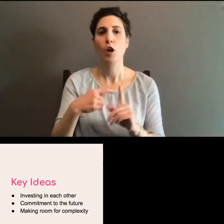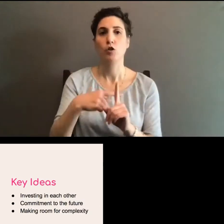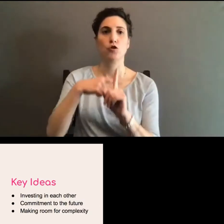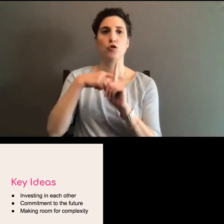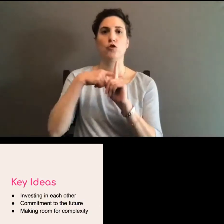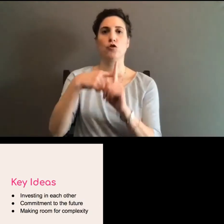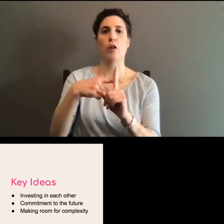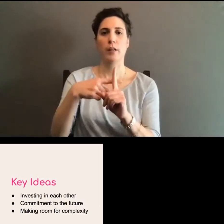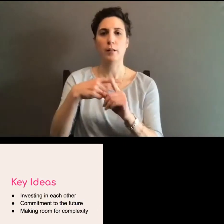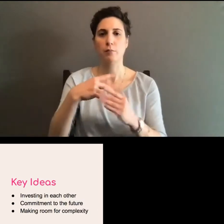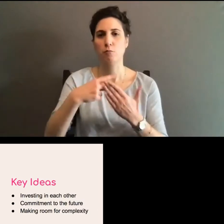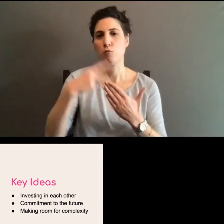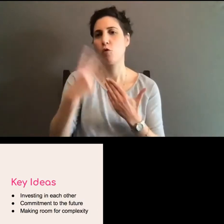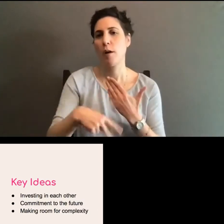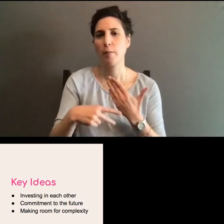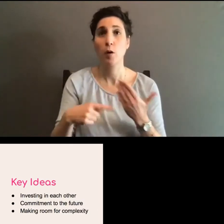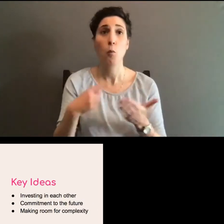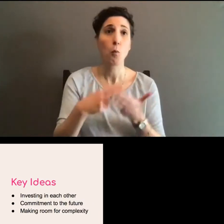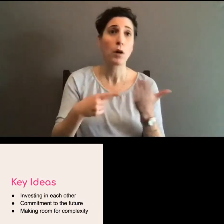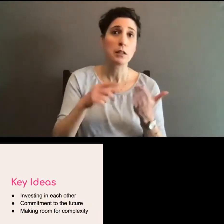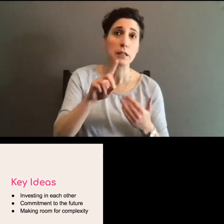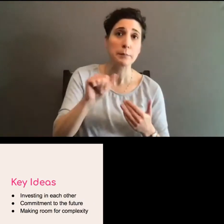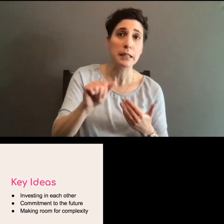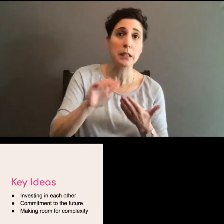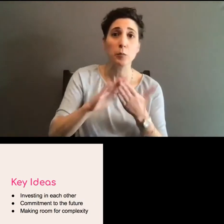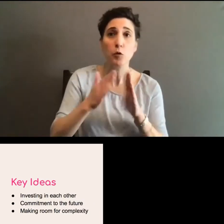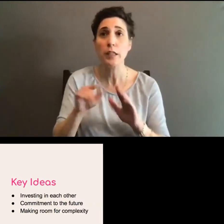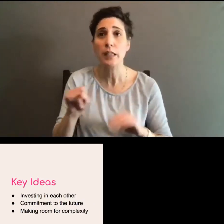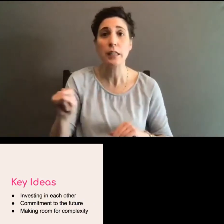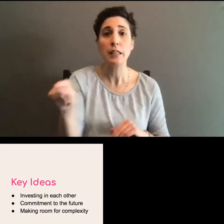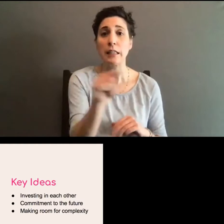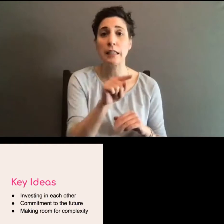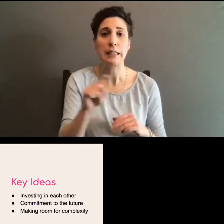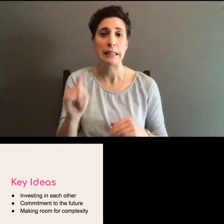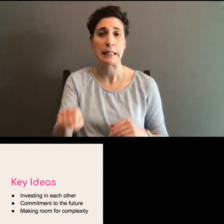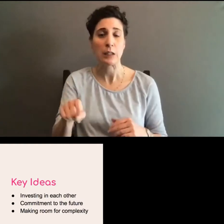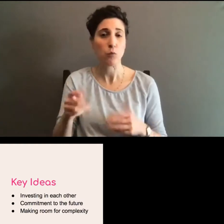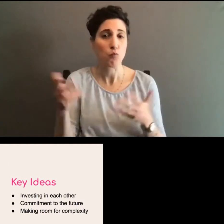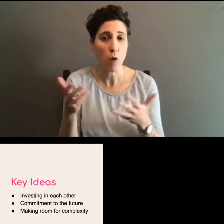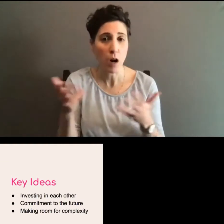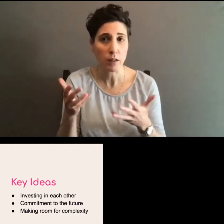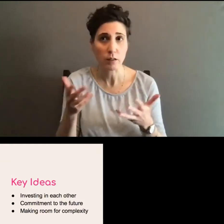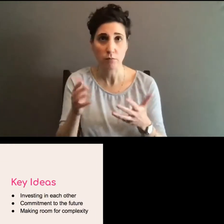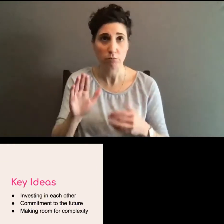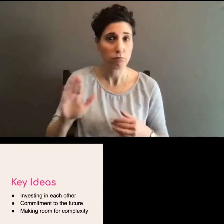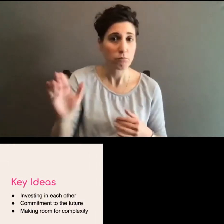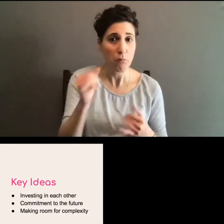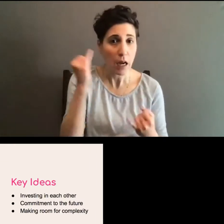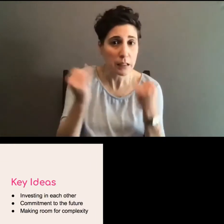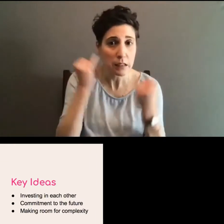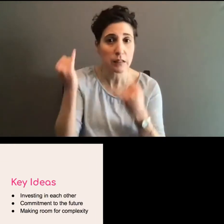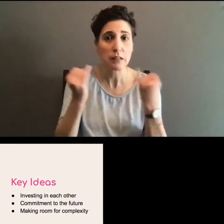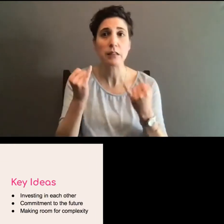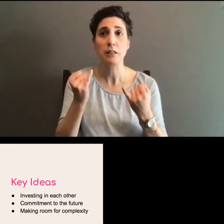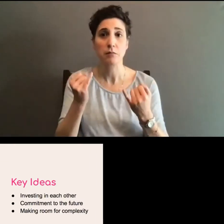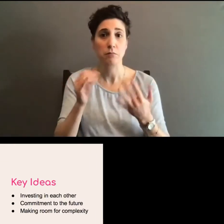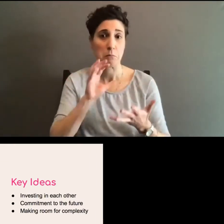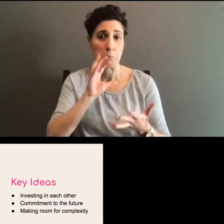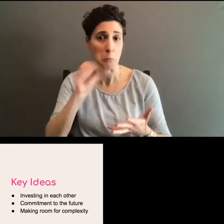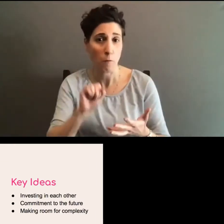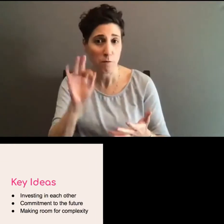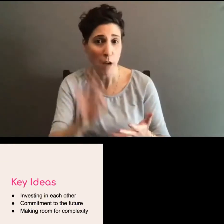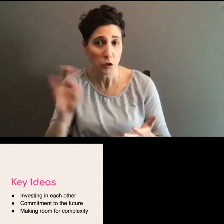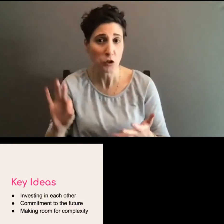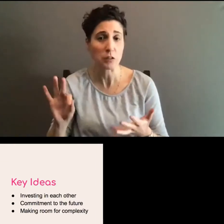disability community need? Uh, is there a pressing one right now? Are your ideas of what is relevant outdated? Are you